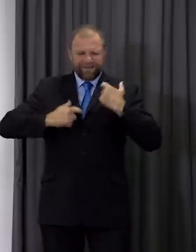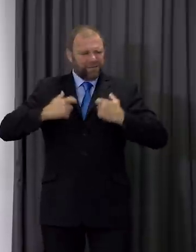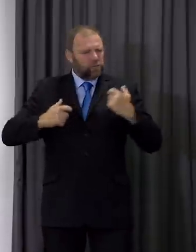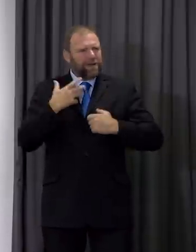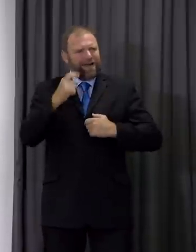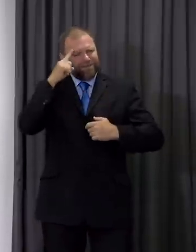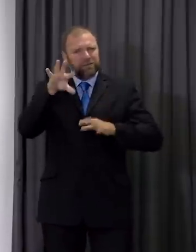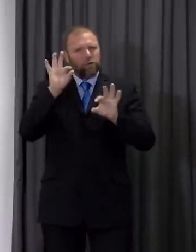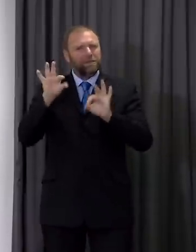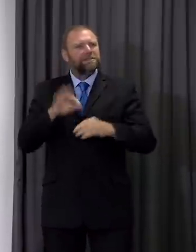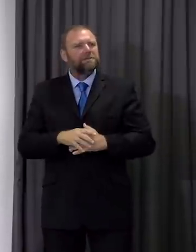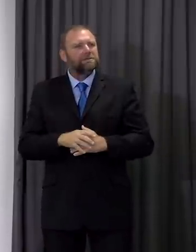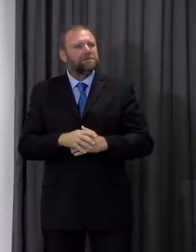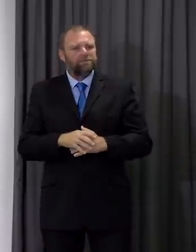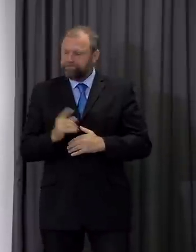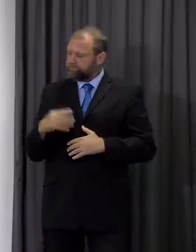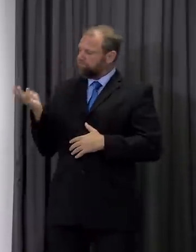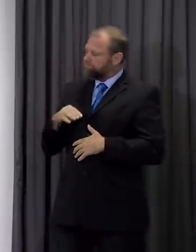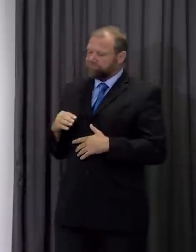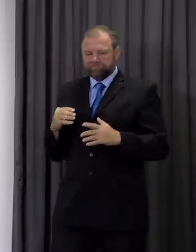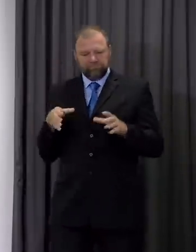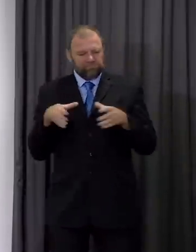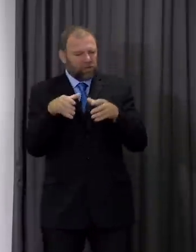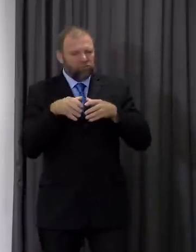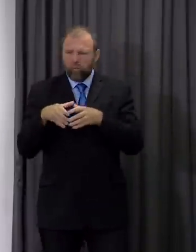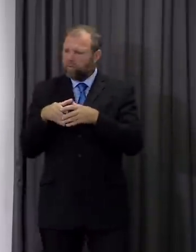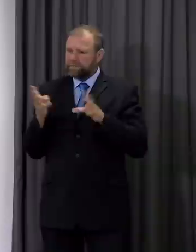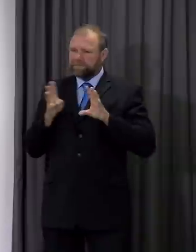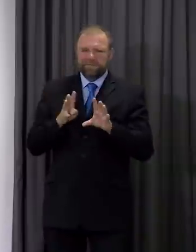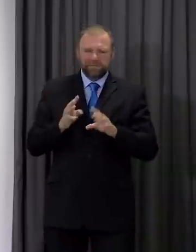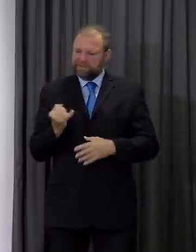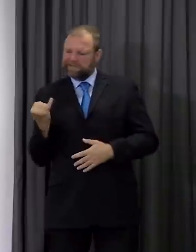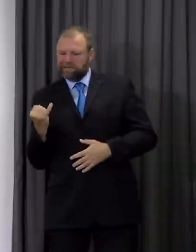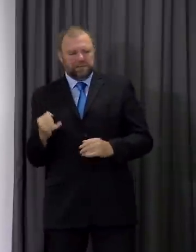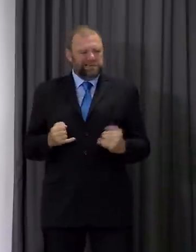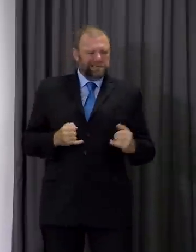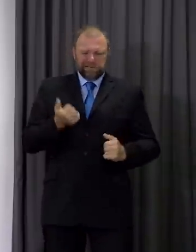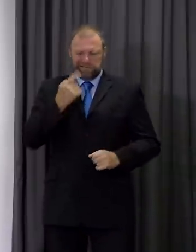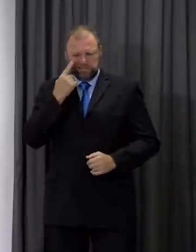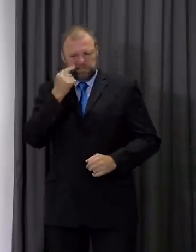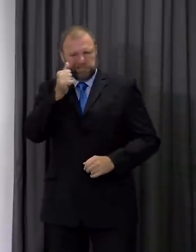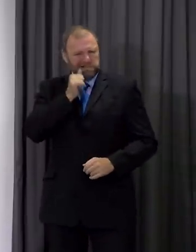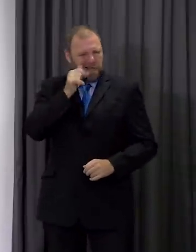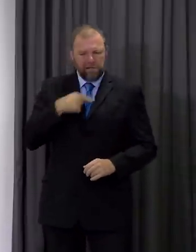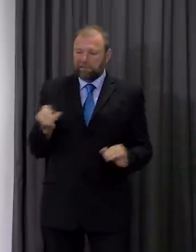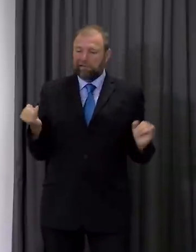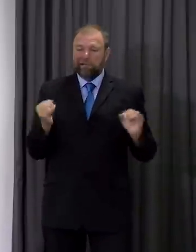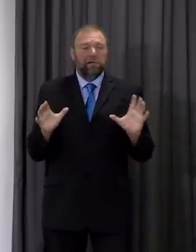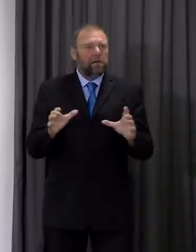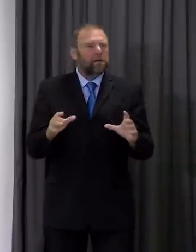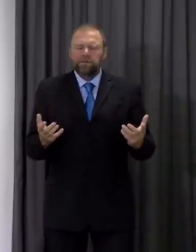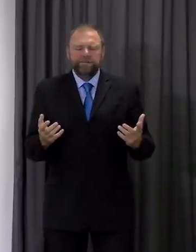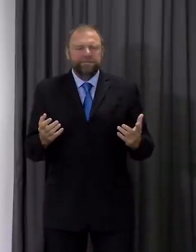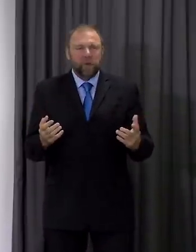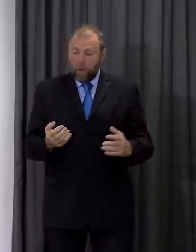restaurants in more mixed groups than the rules say we should do. Going out with six people from six different households, if one of you has